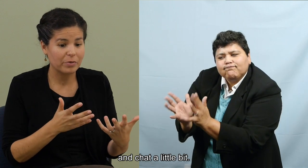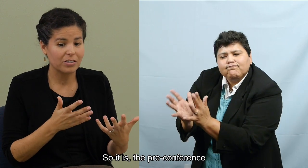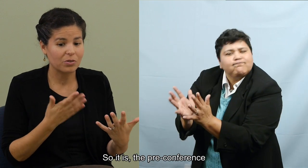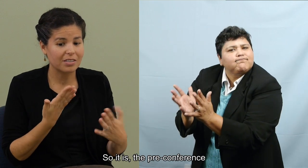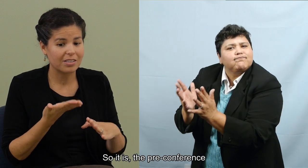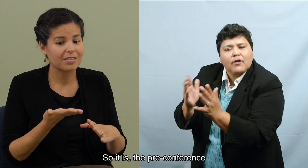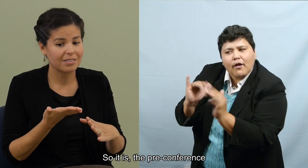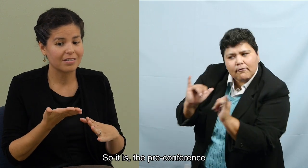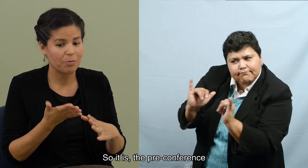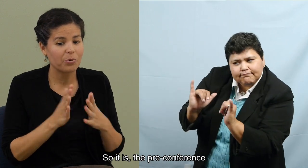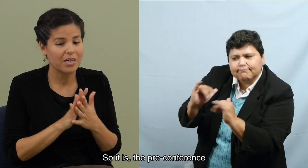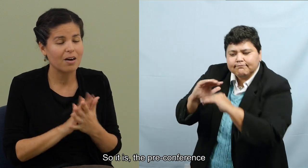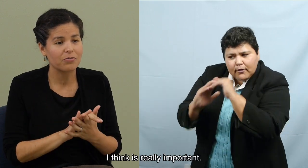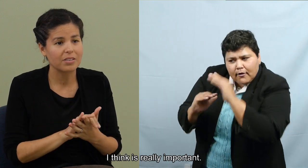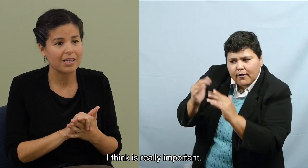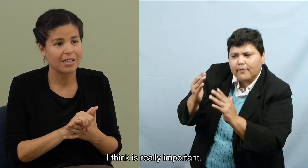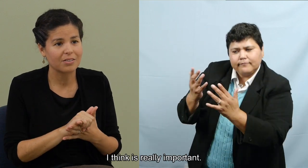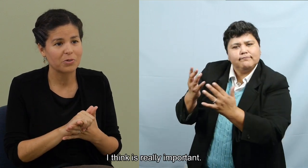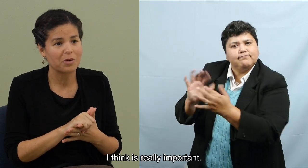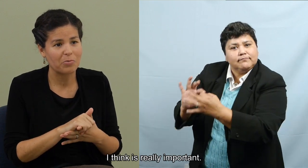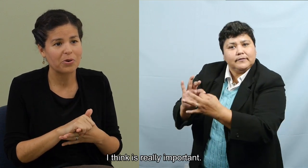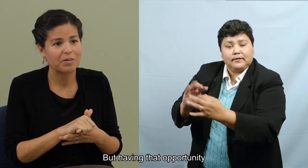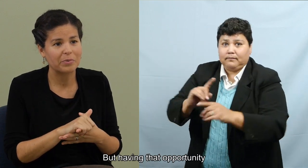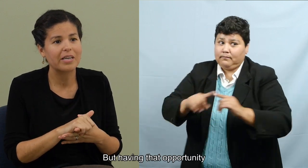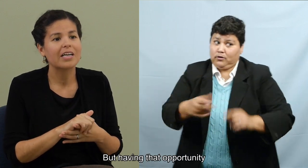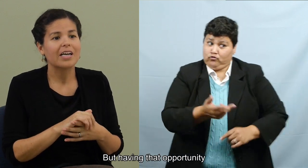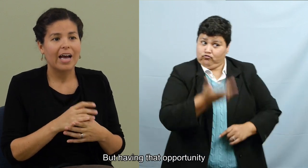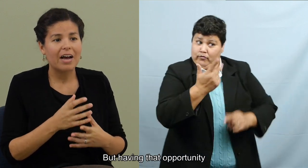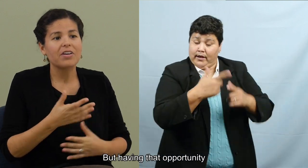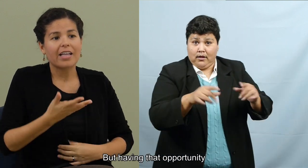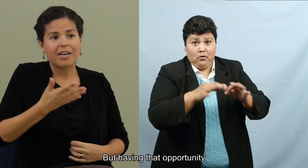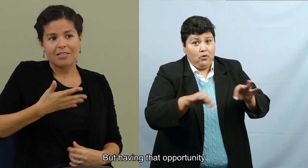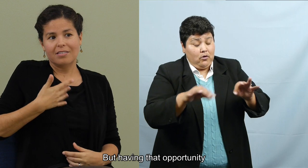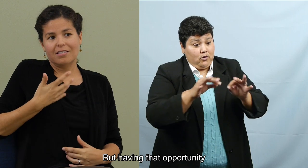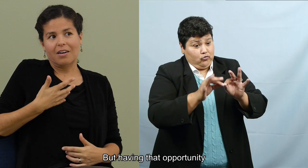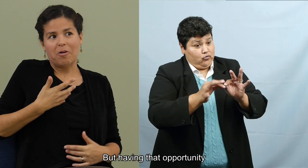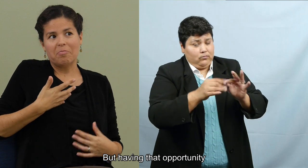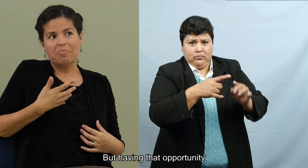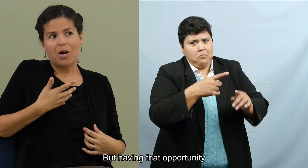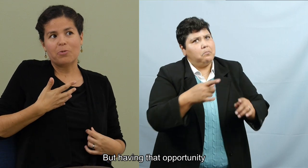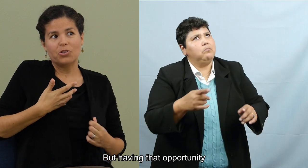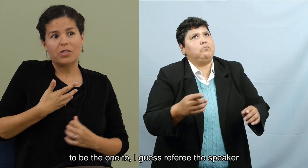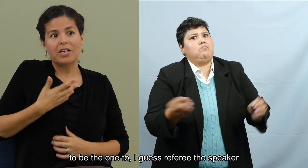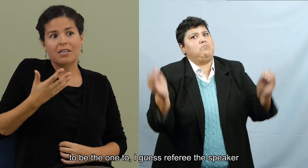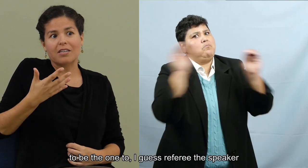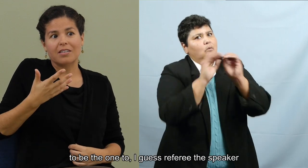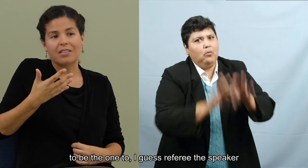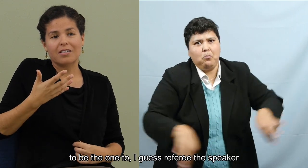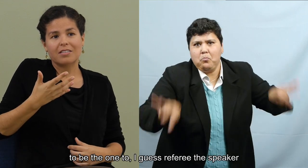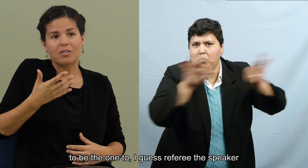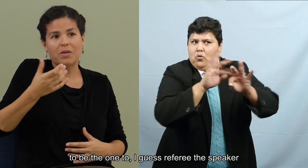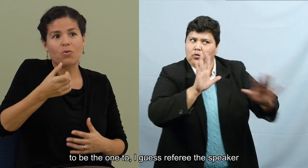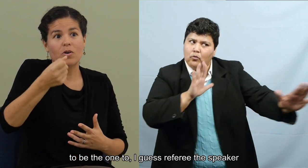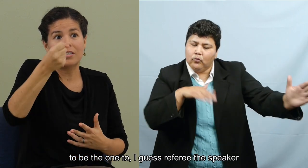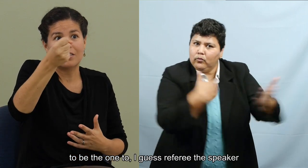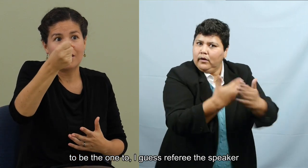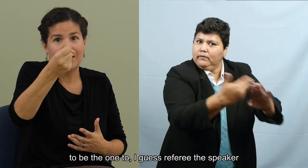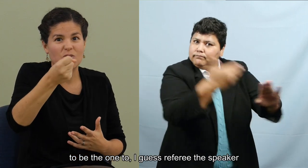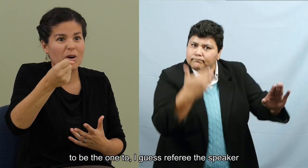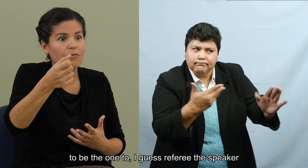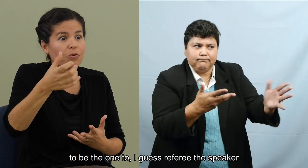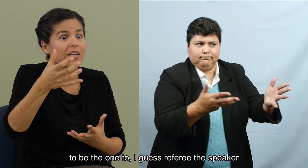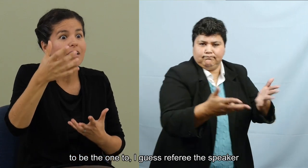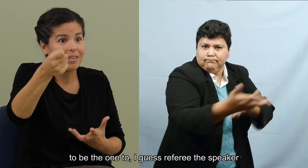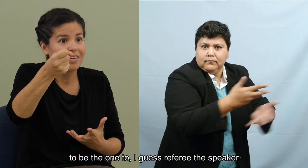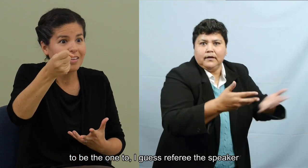a little bit. So it's, it is the pre-conference I think is really important, but having that, um, opportunity to, to be the one to,